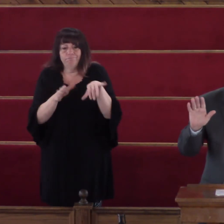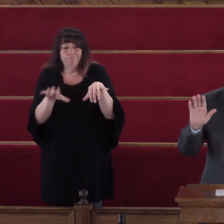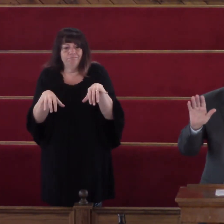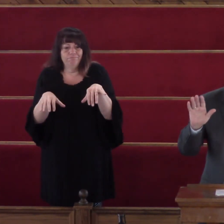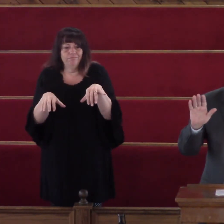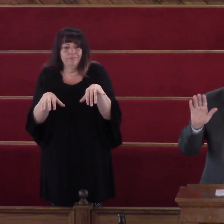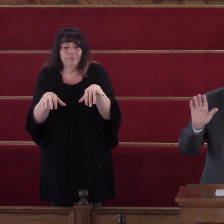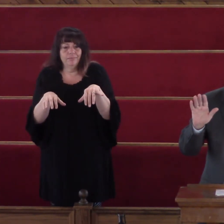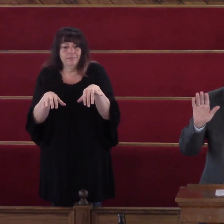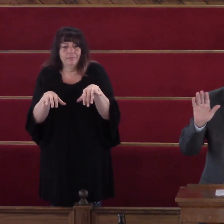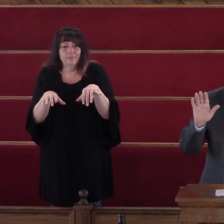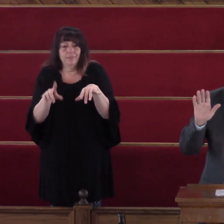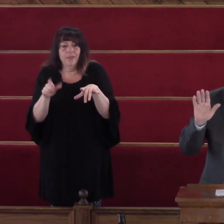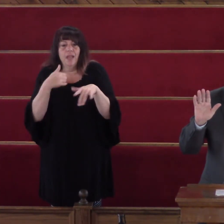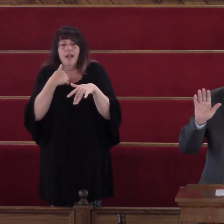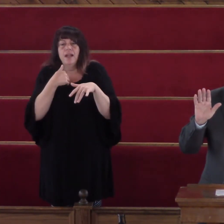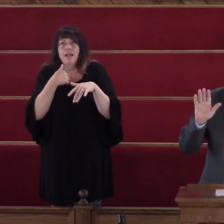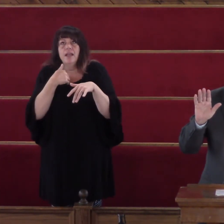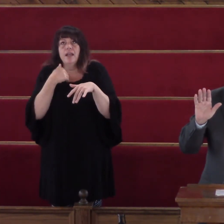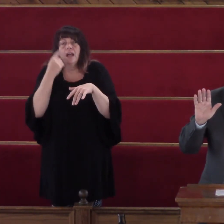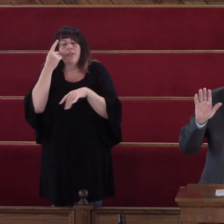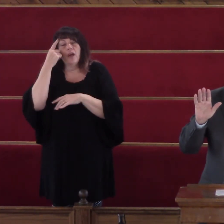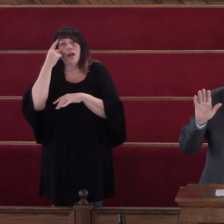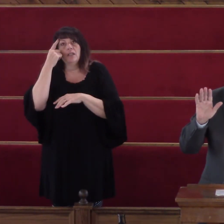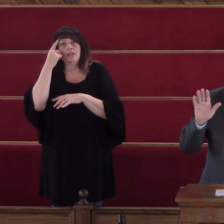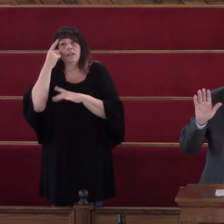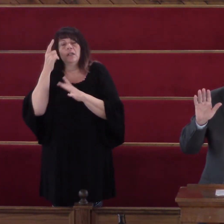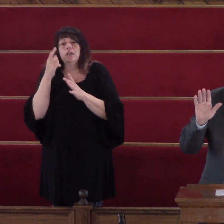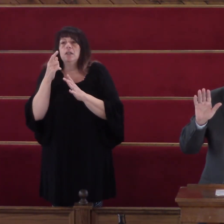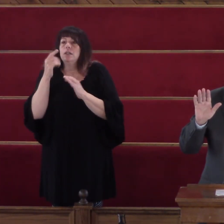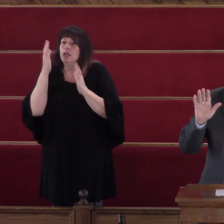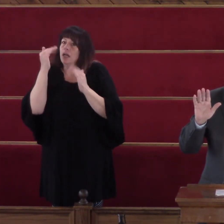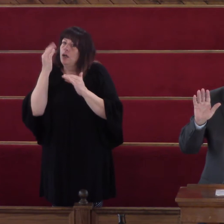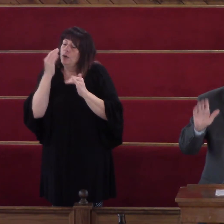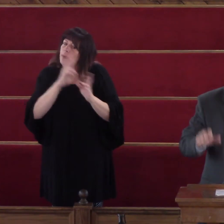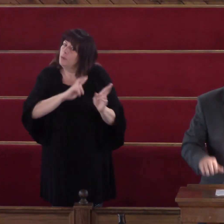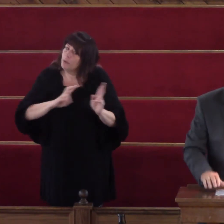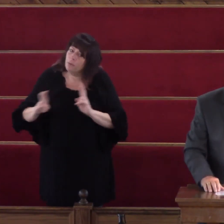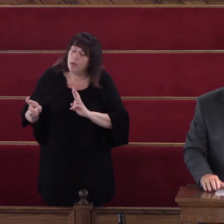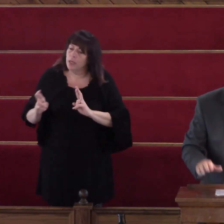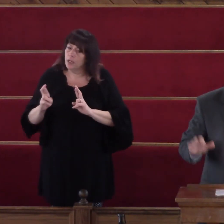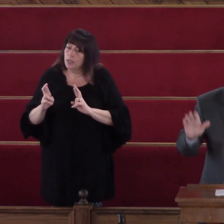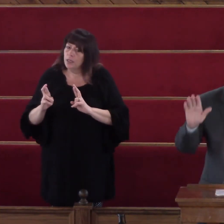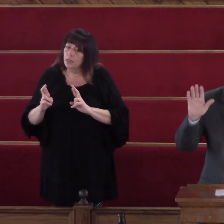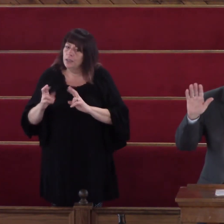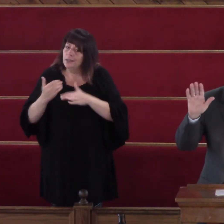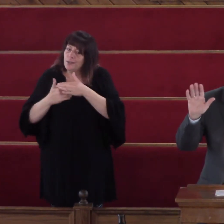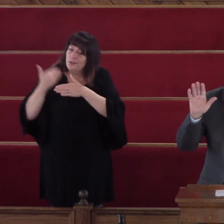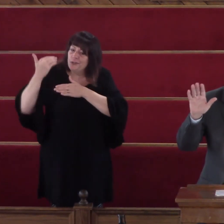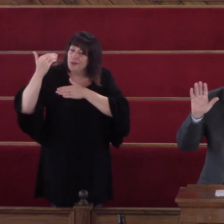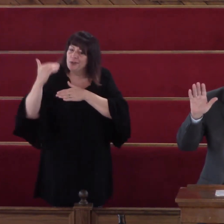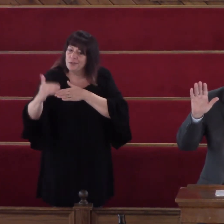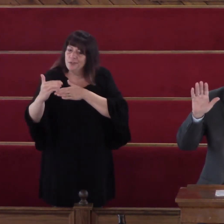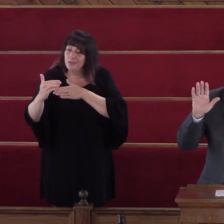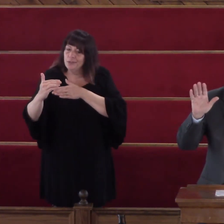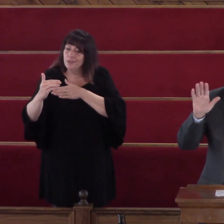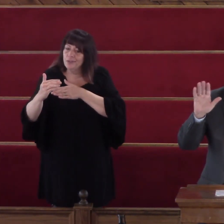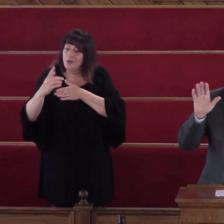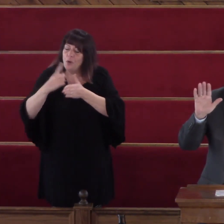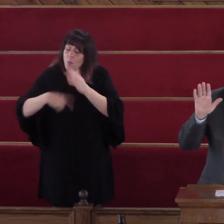mind Oh I hope they were prepared To make that crossing And what a way To leave this world